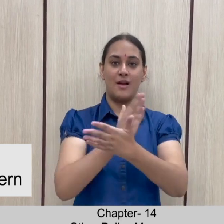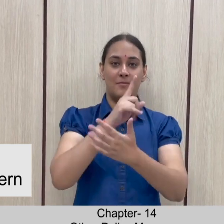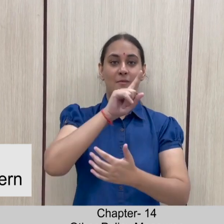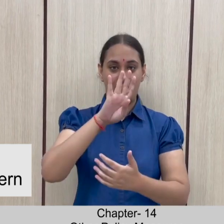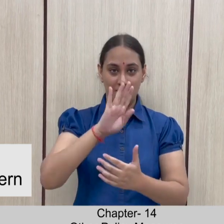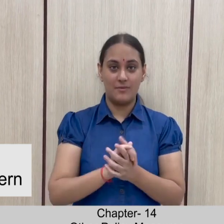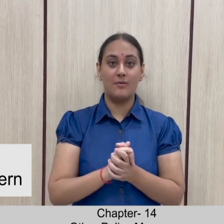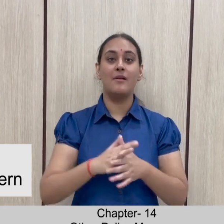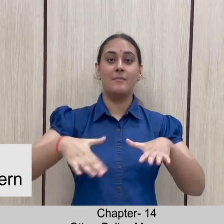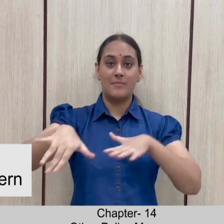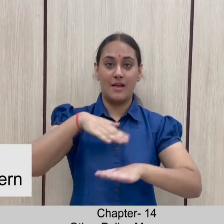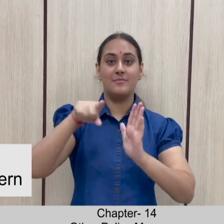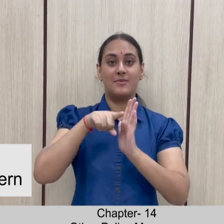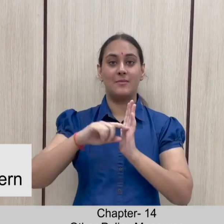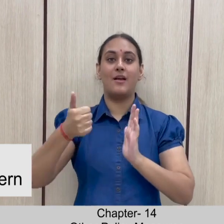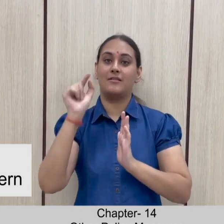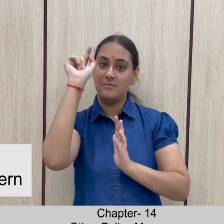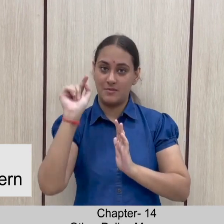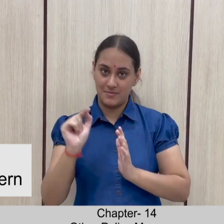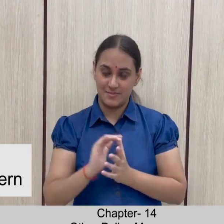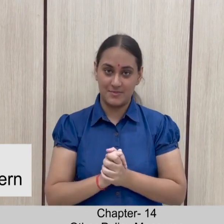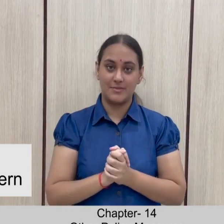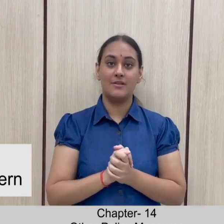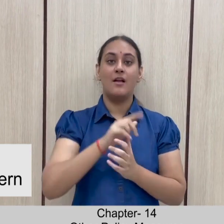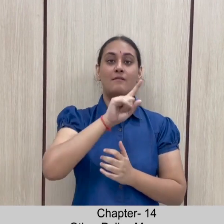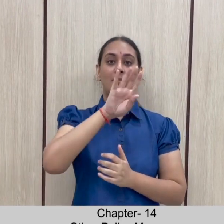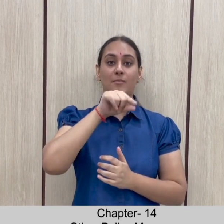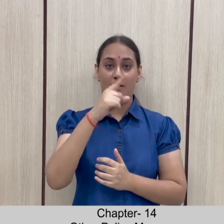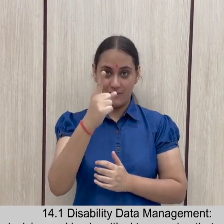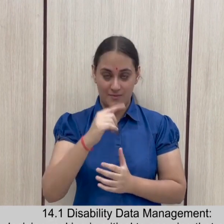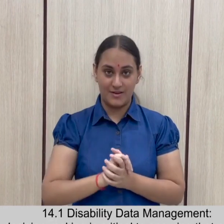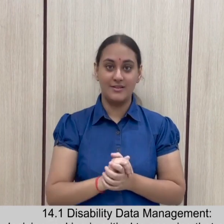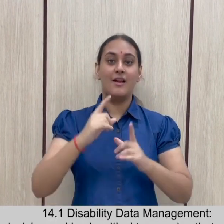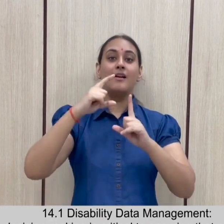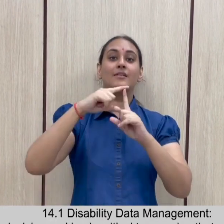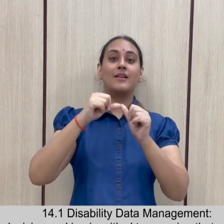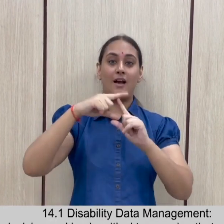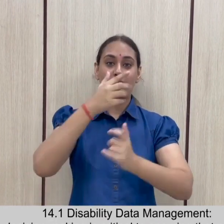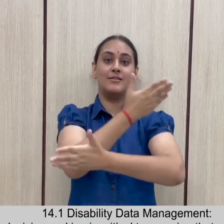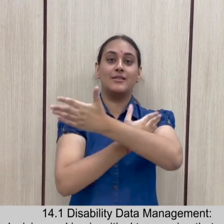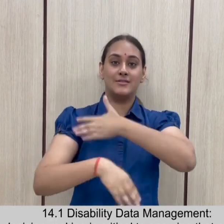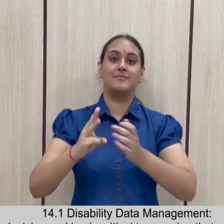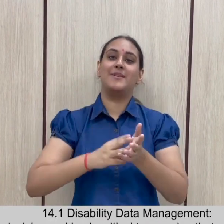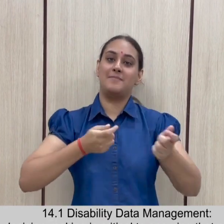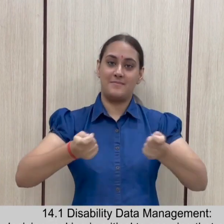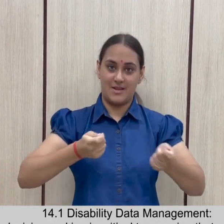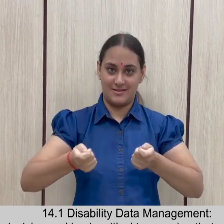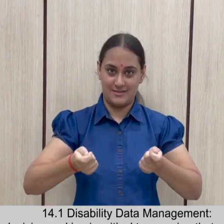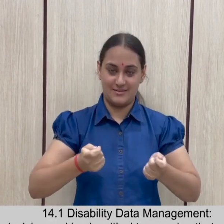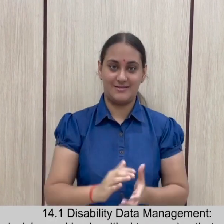and 14 Other Policy Measures 14.1 Disability Data Management